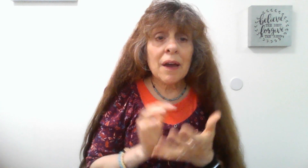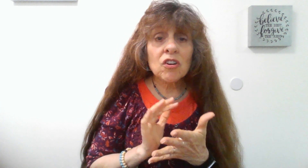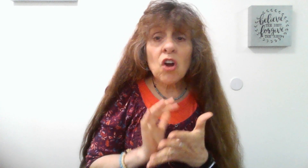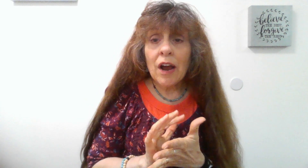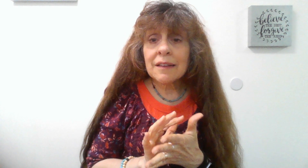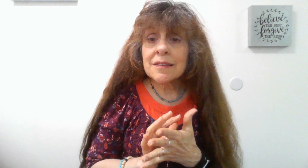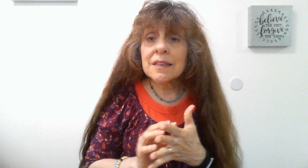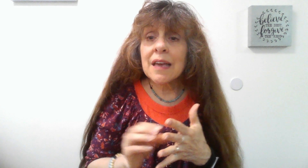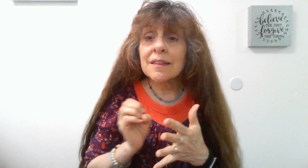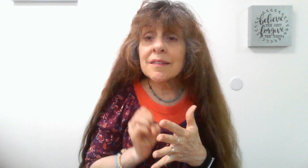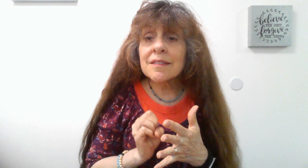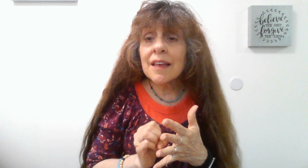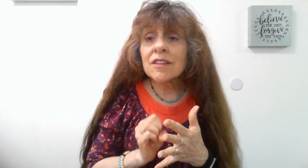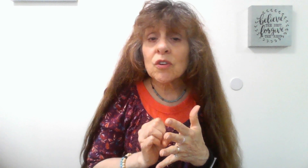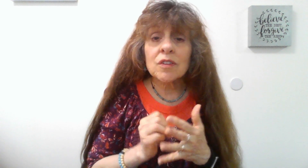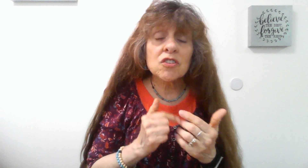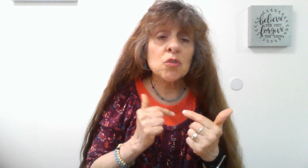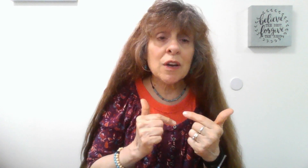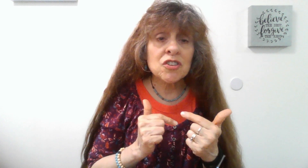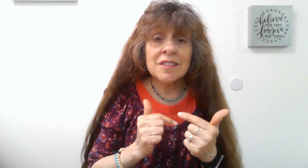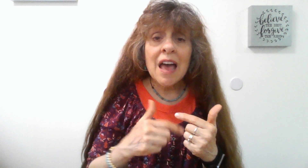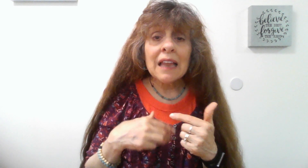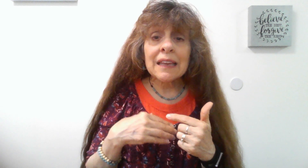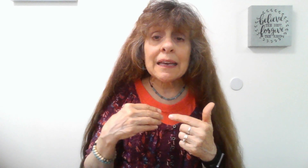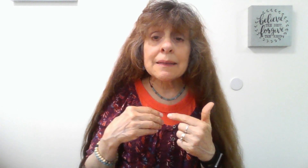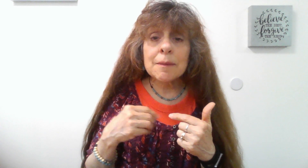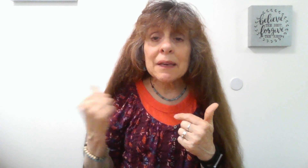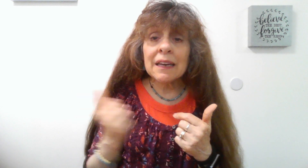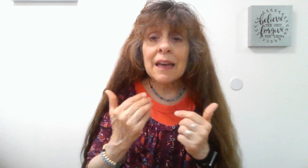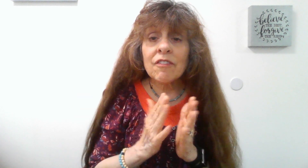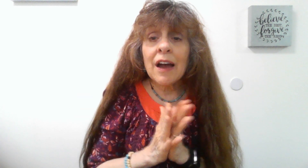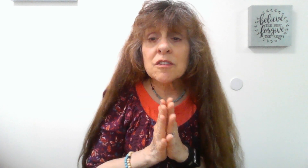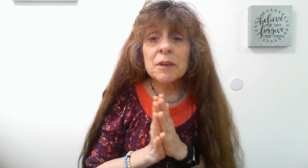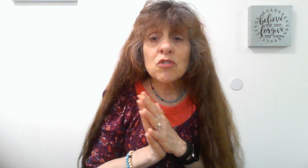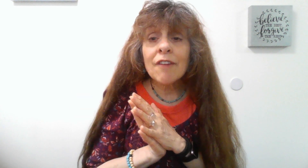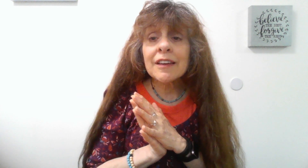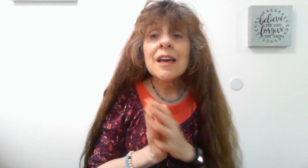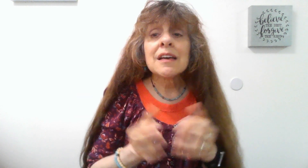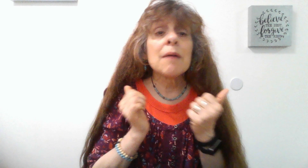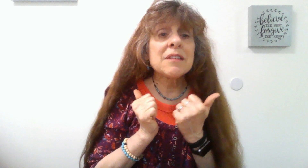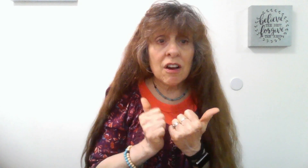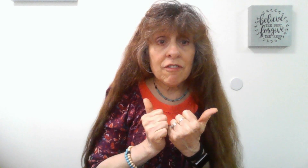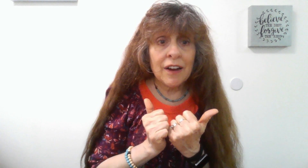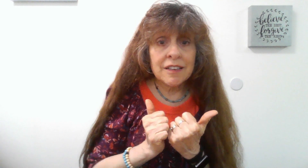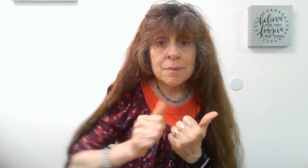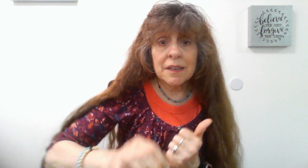minor car accident. And since then, certain situations, like zipping in and out of high-speed traffic, can be terrifying to me.